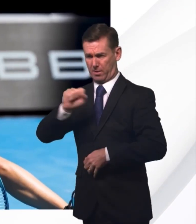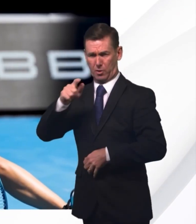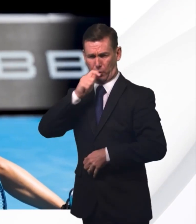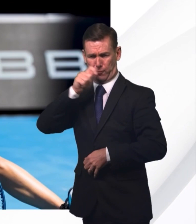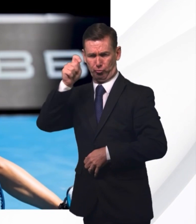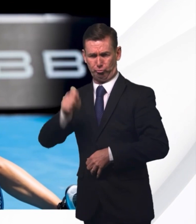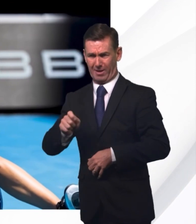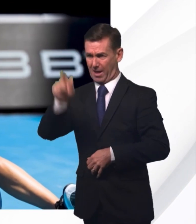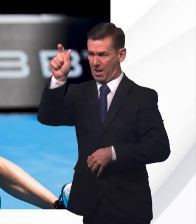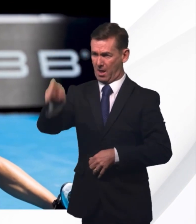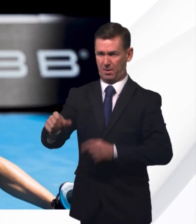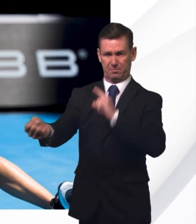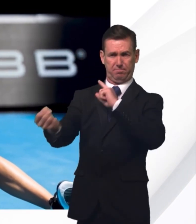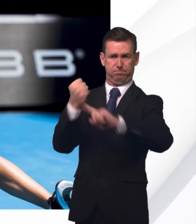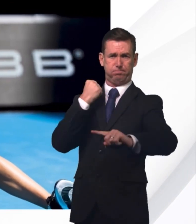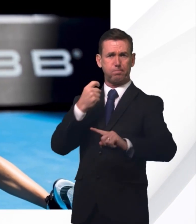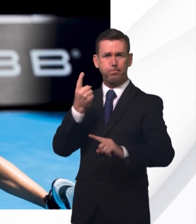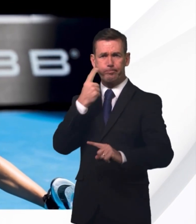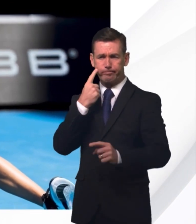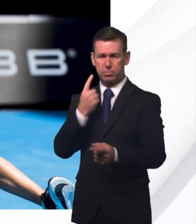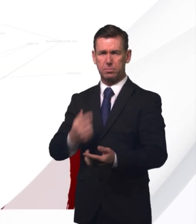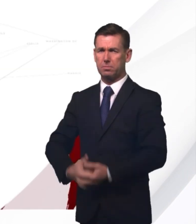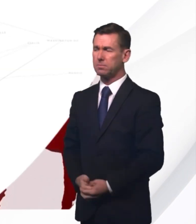Ayana Yastrzemska in straight sets.